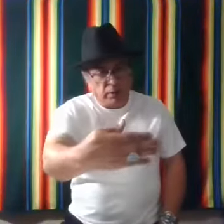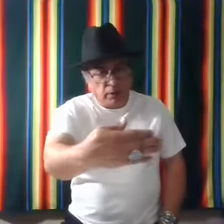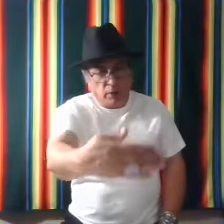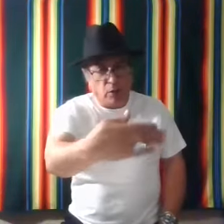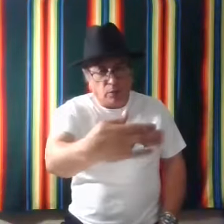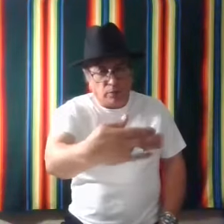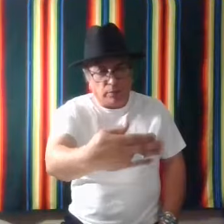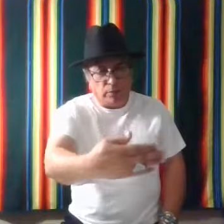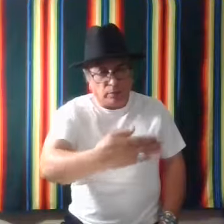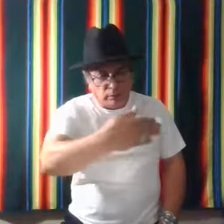No.